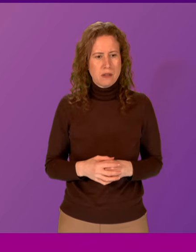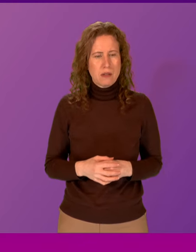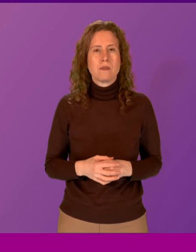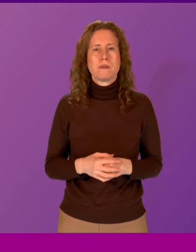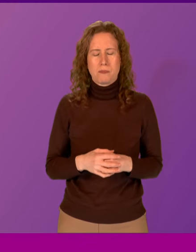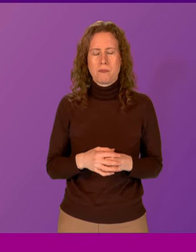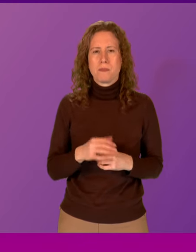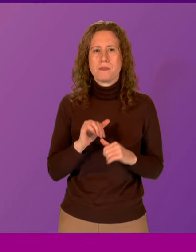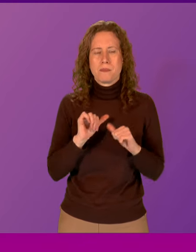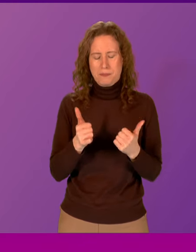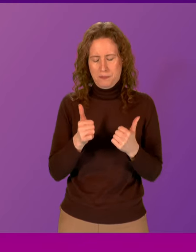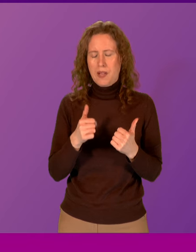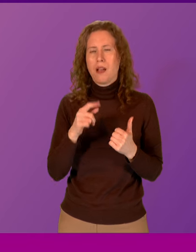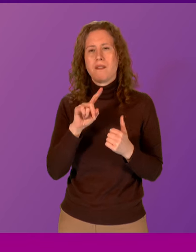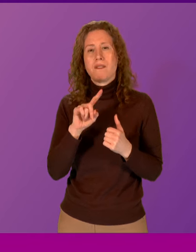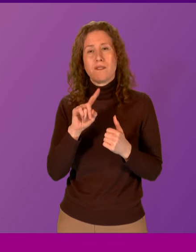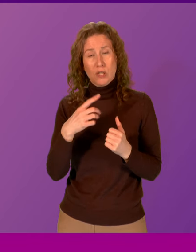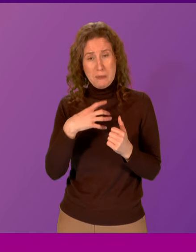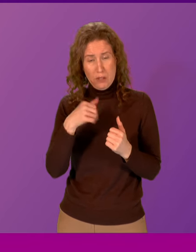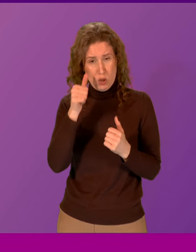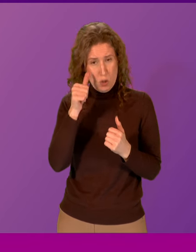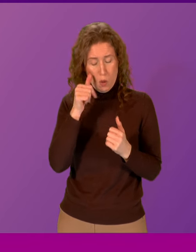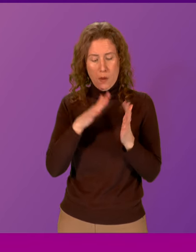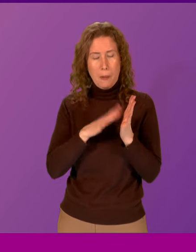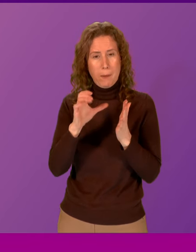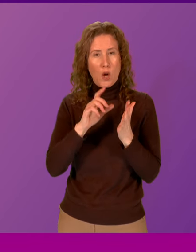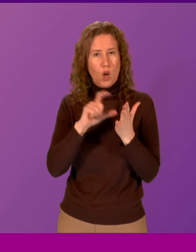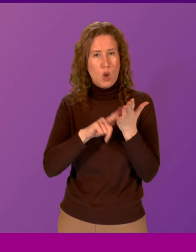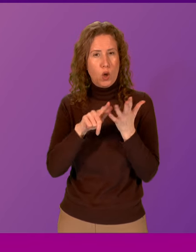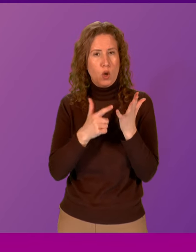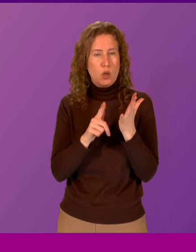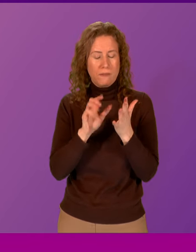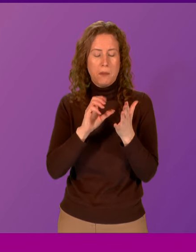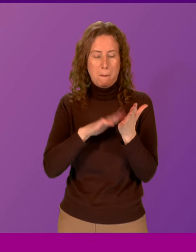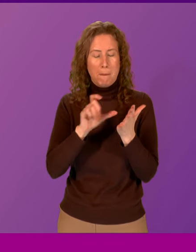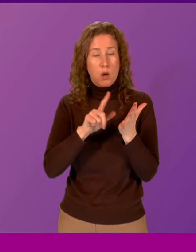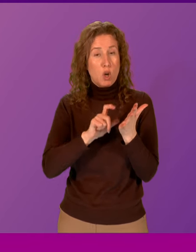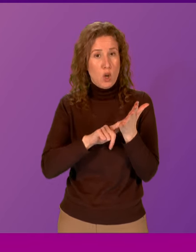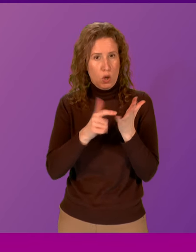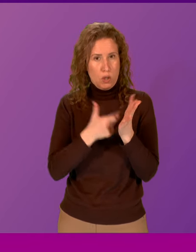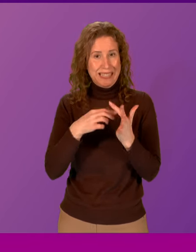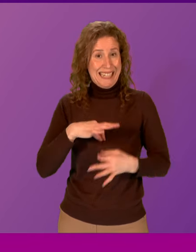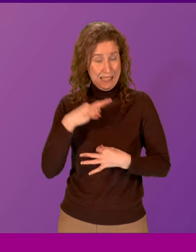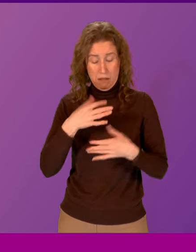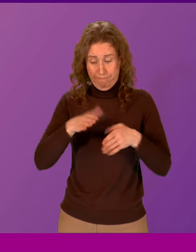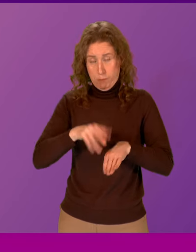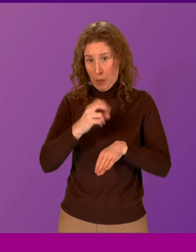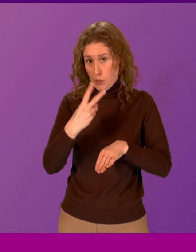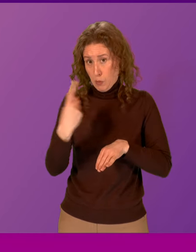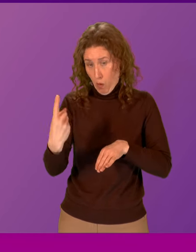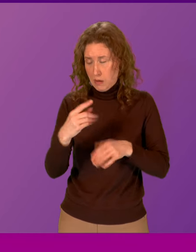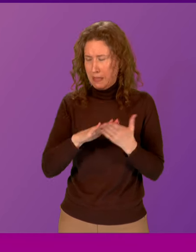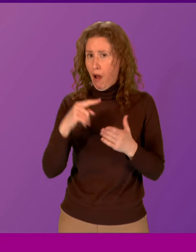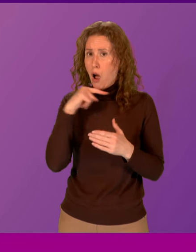Thank you. The First Minister will be aware of the McClure solicitors collapse, which happened in 2021, leaving an estimated 100